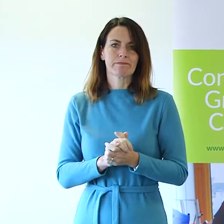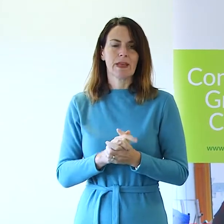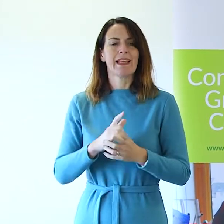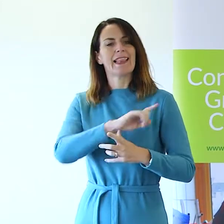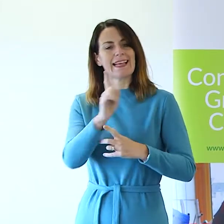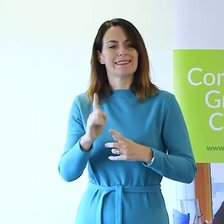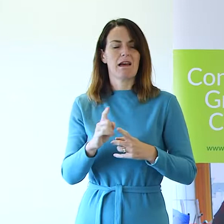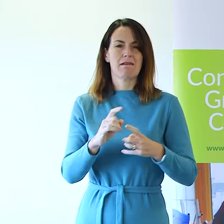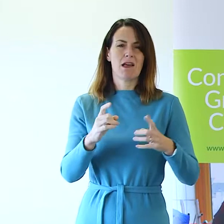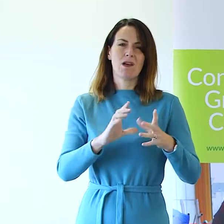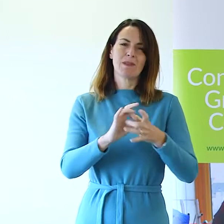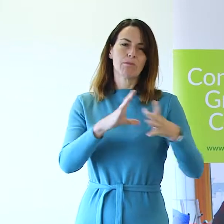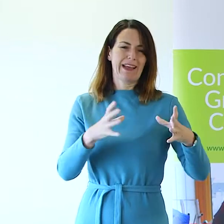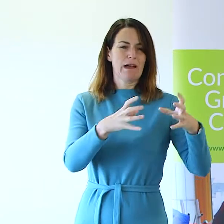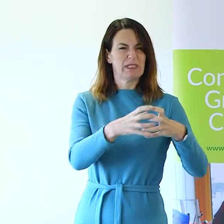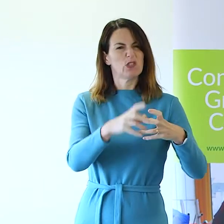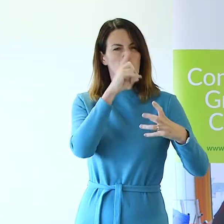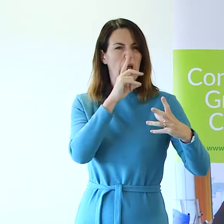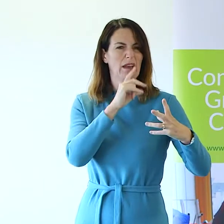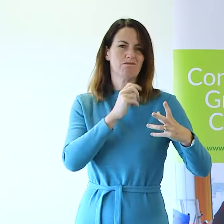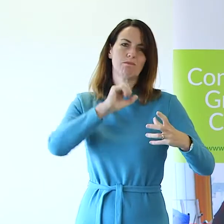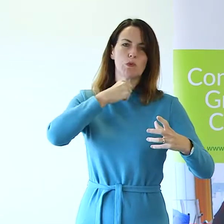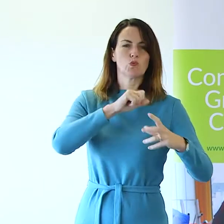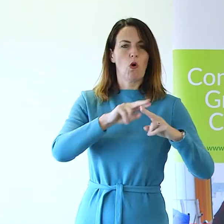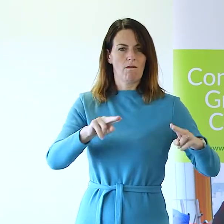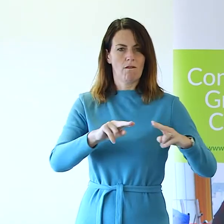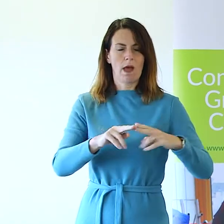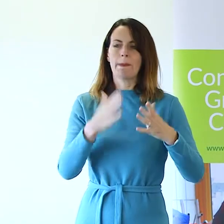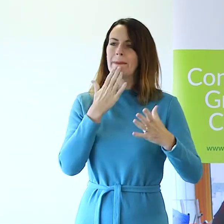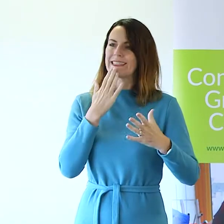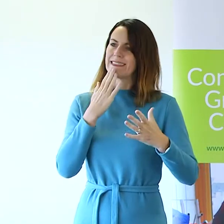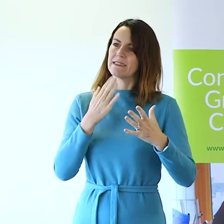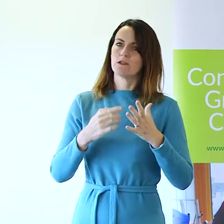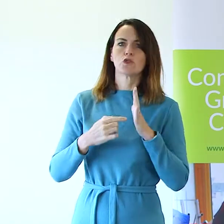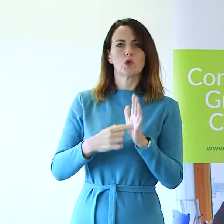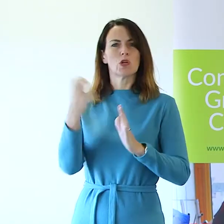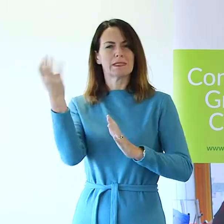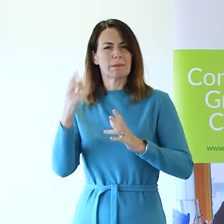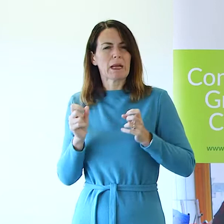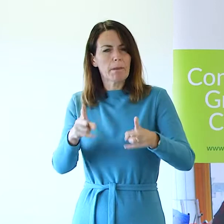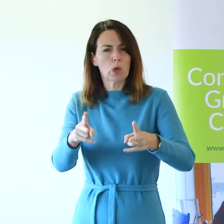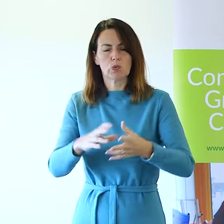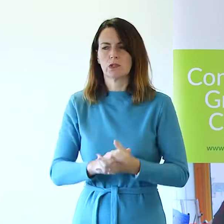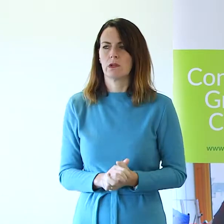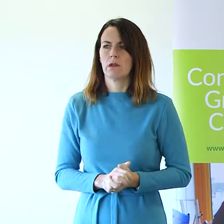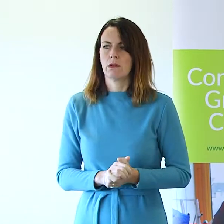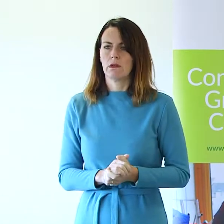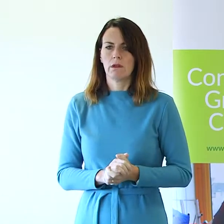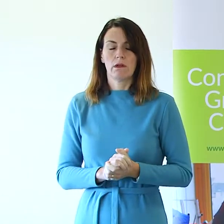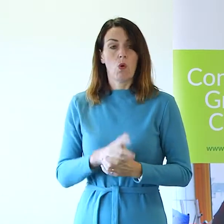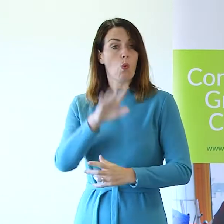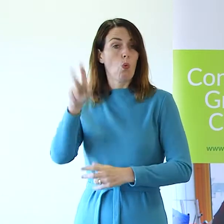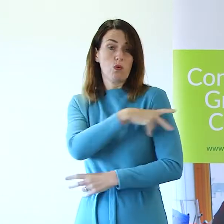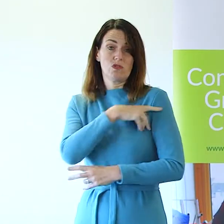the best view is if you could put your screen into speaker mode. Staff are watching with the chat